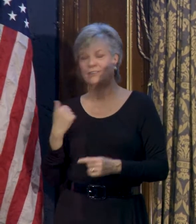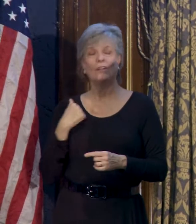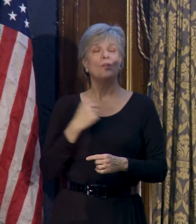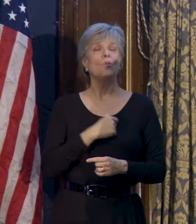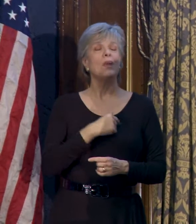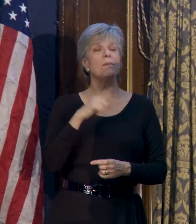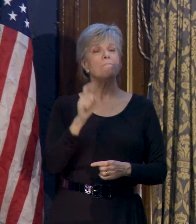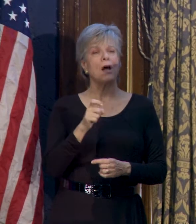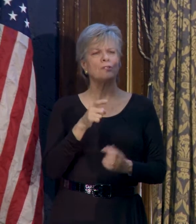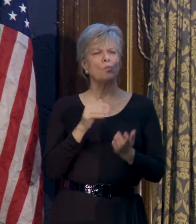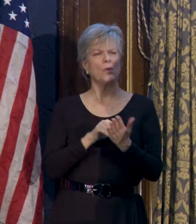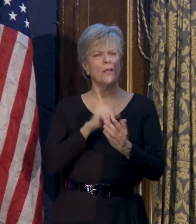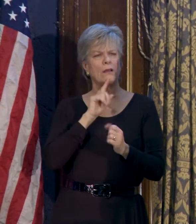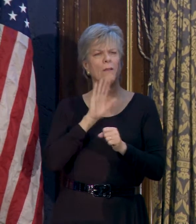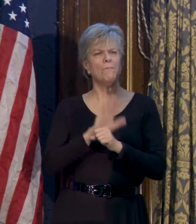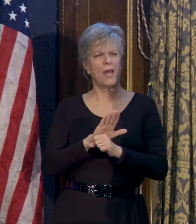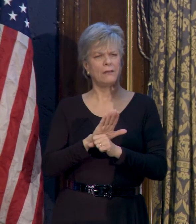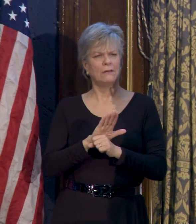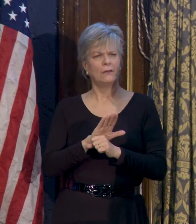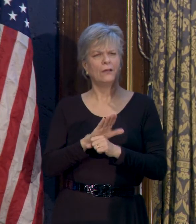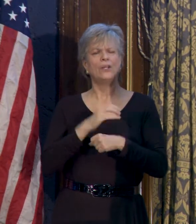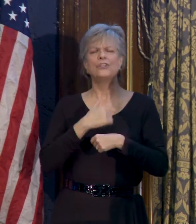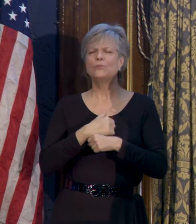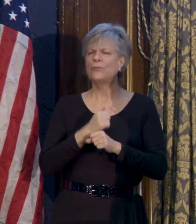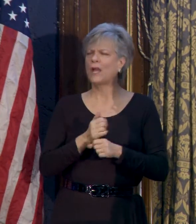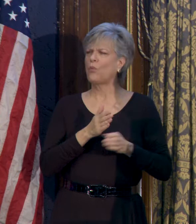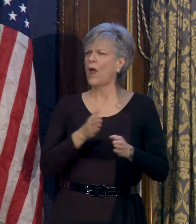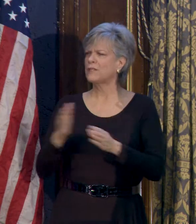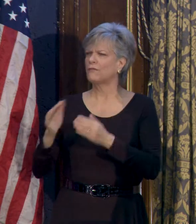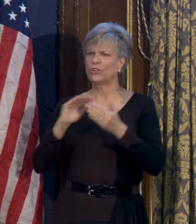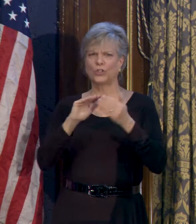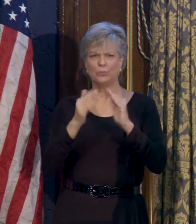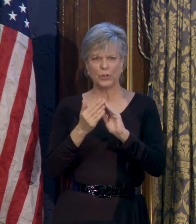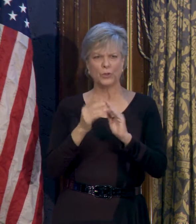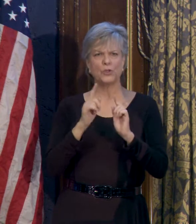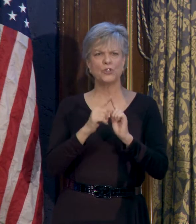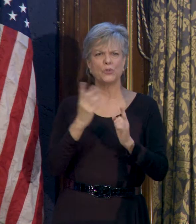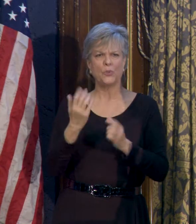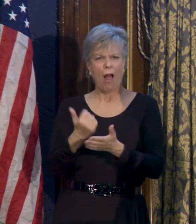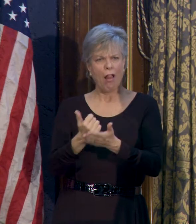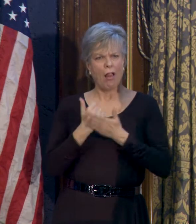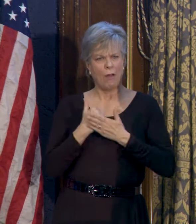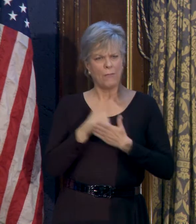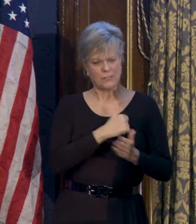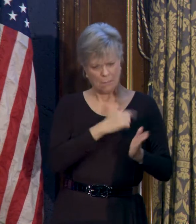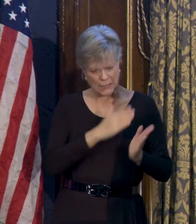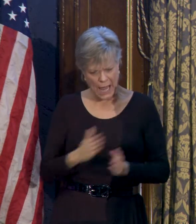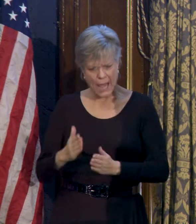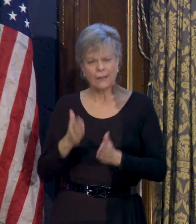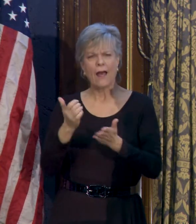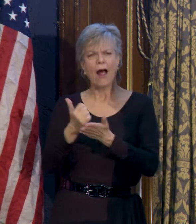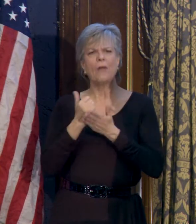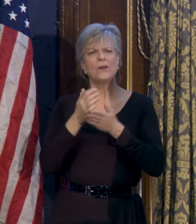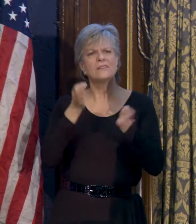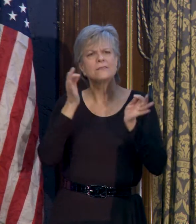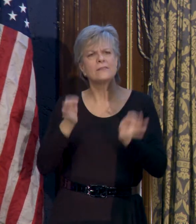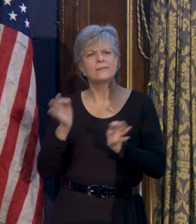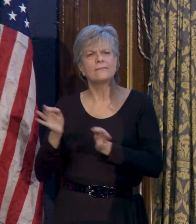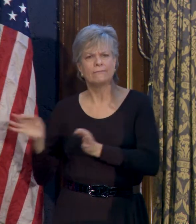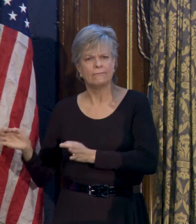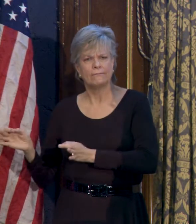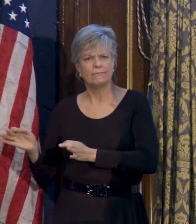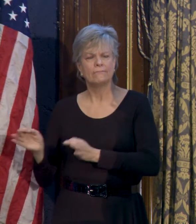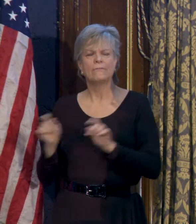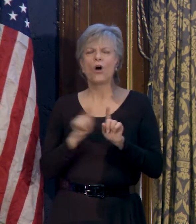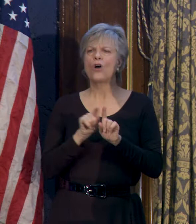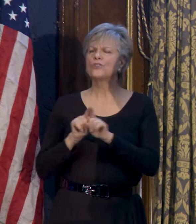ourselves to creating ways for the community to participate in our planning and decision-making. More than that, it also